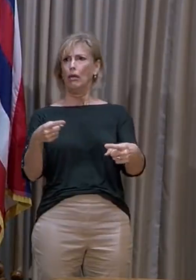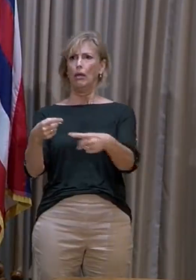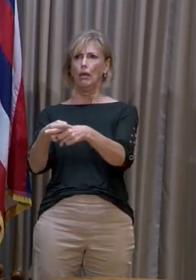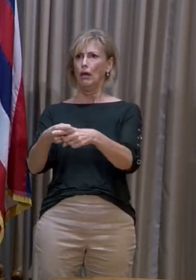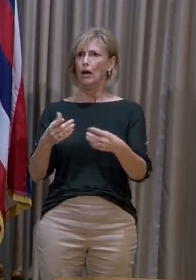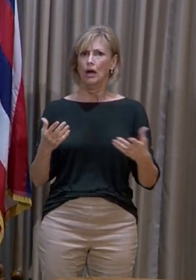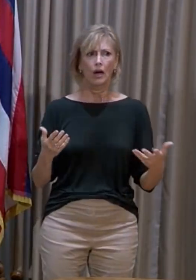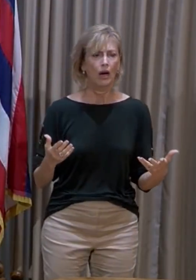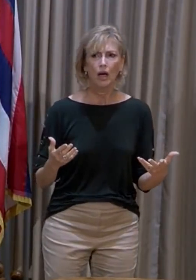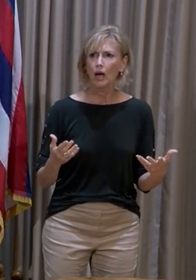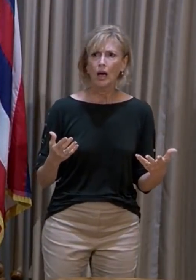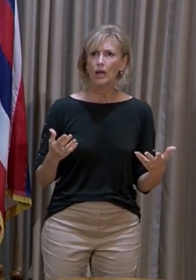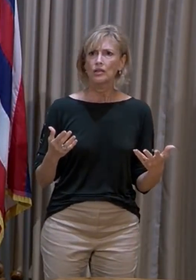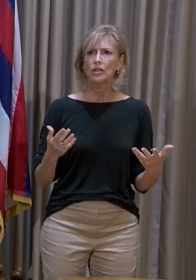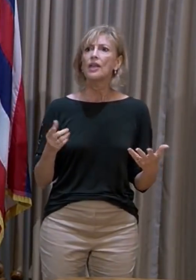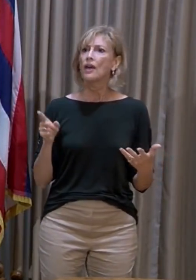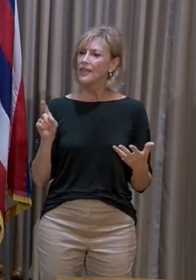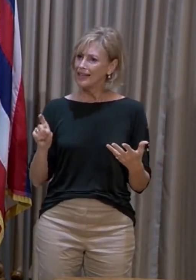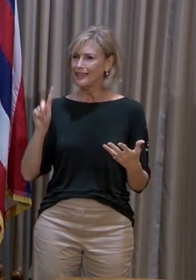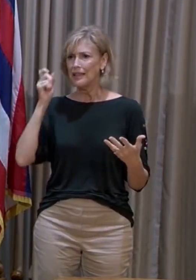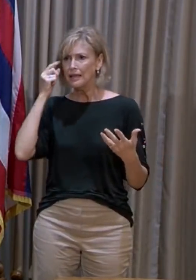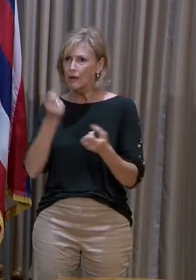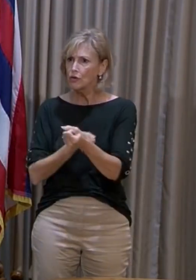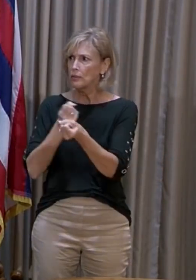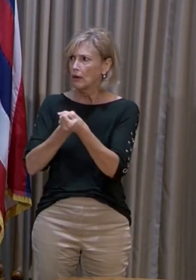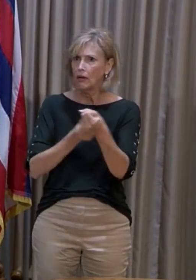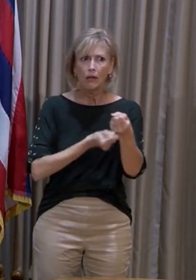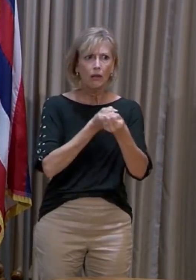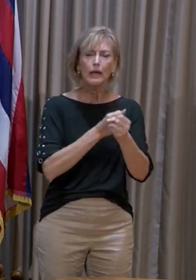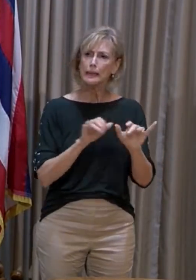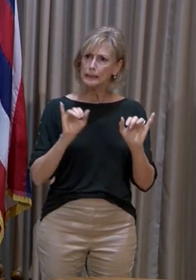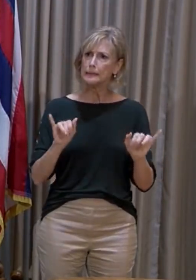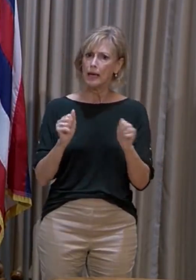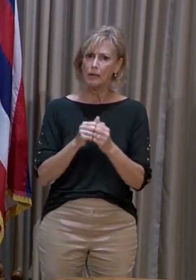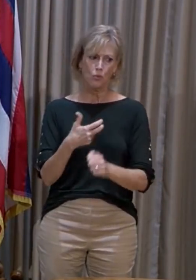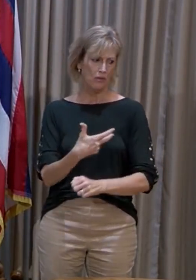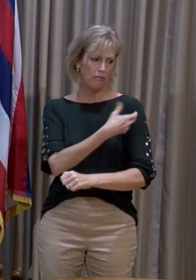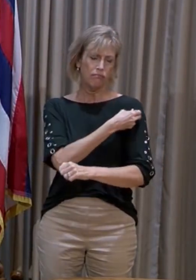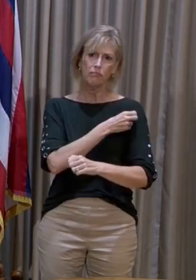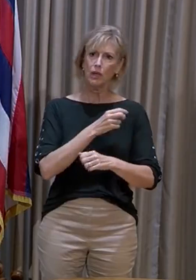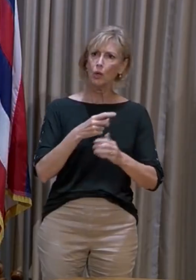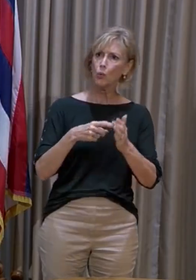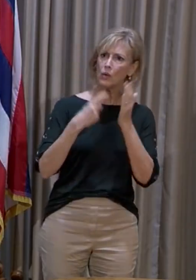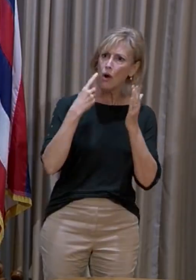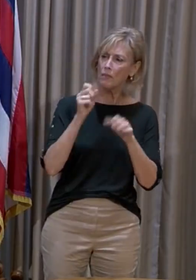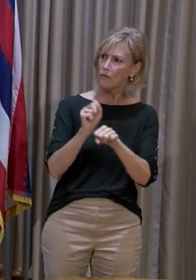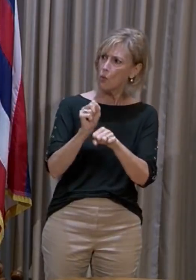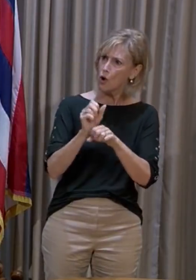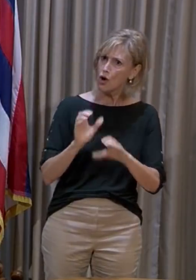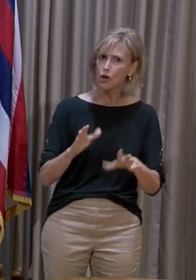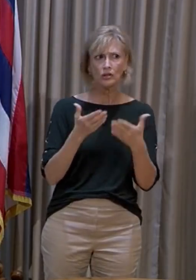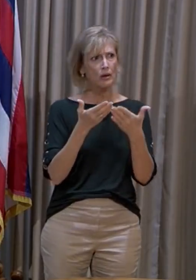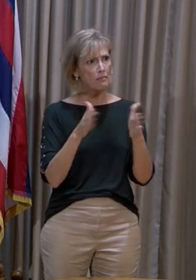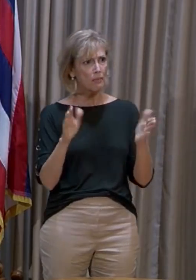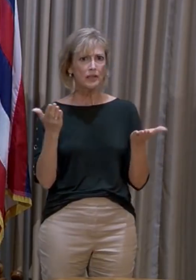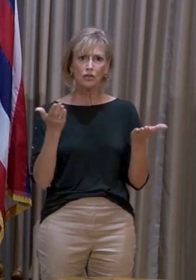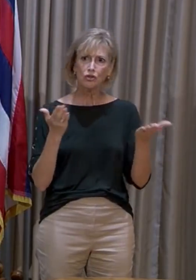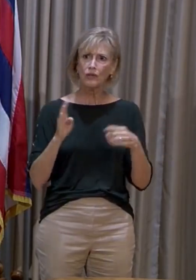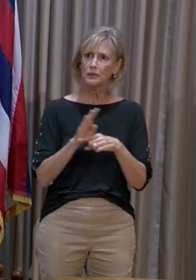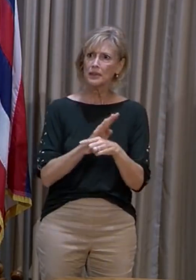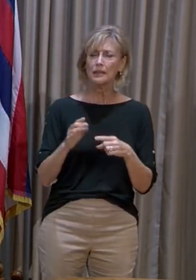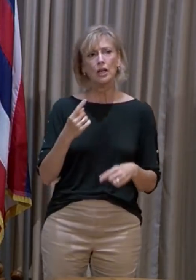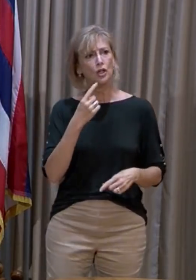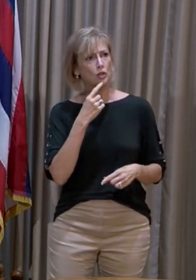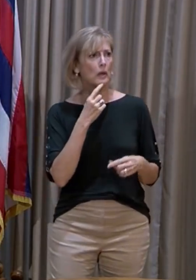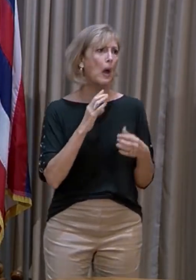government to sort of back them up. The same thing being true of vaccine requirements for employees and public service businesses. You